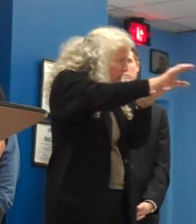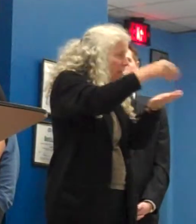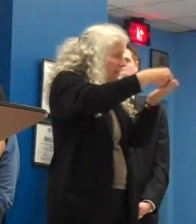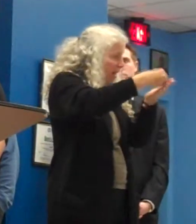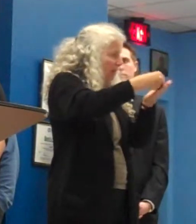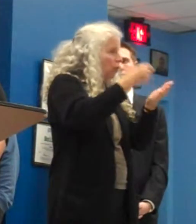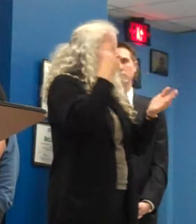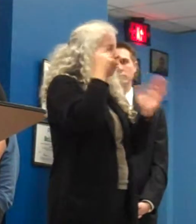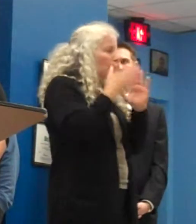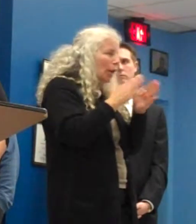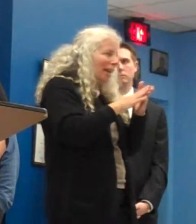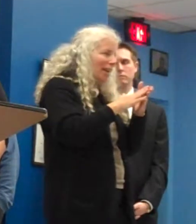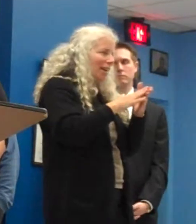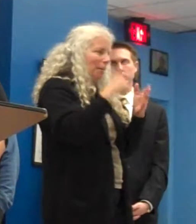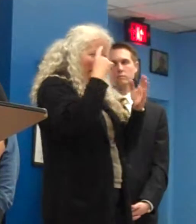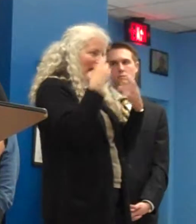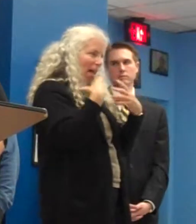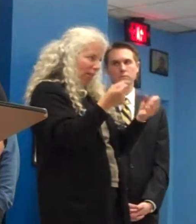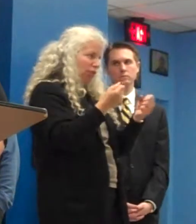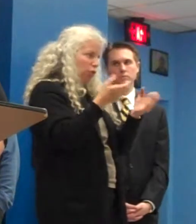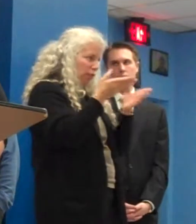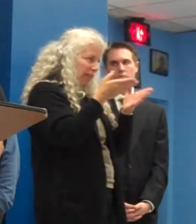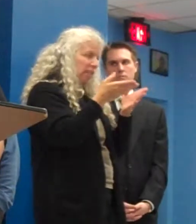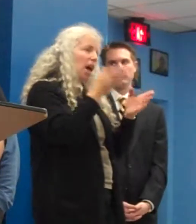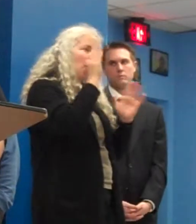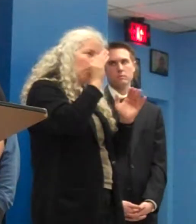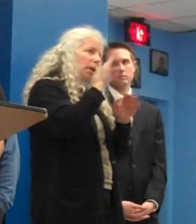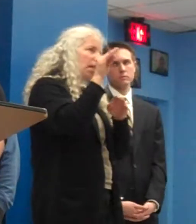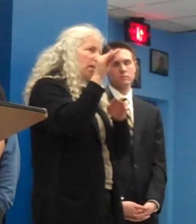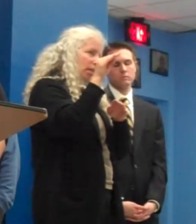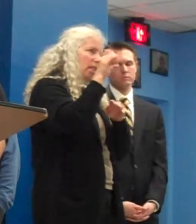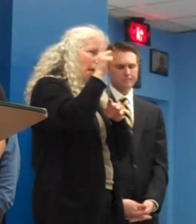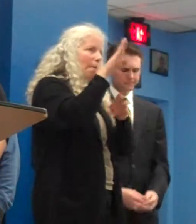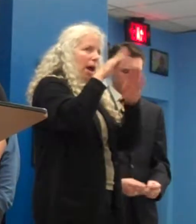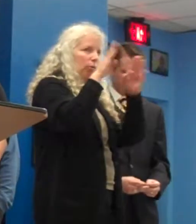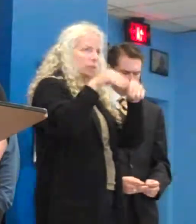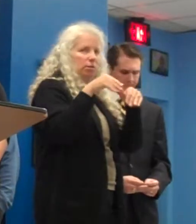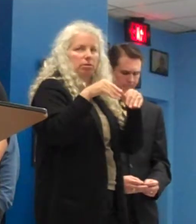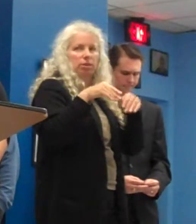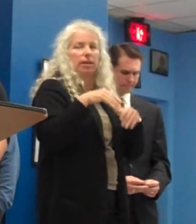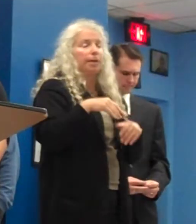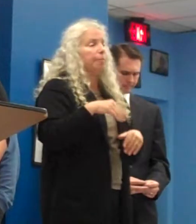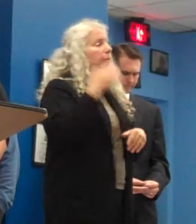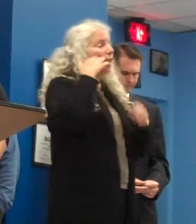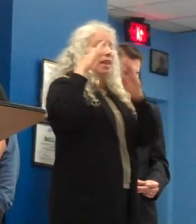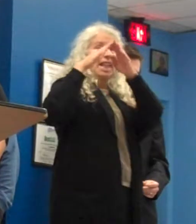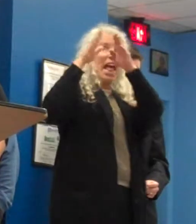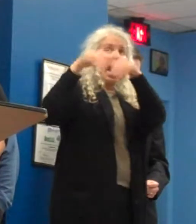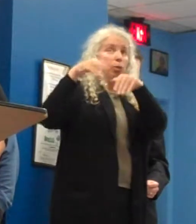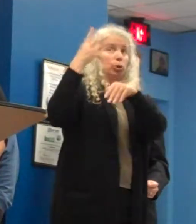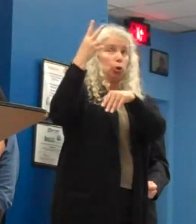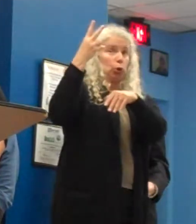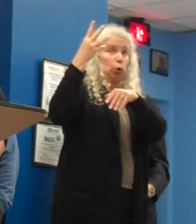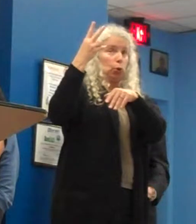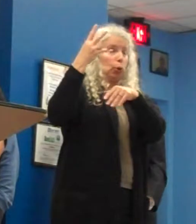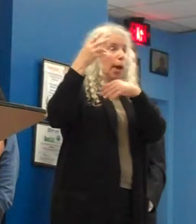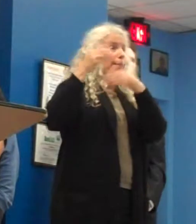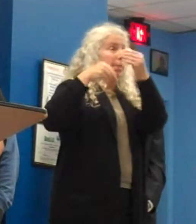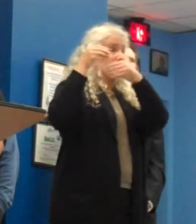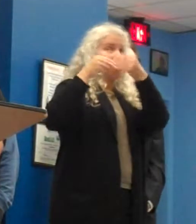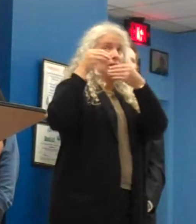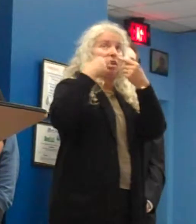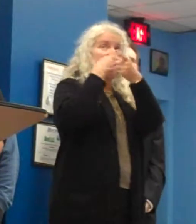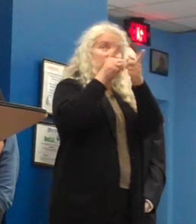services and particular clubhouse model programs. As outlined in the House 2 budget narrative, Governor Patrick